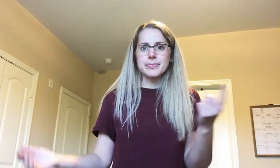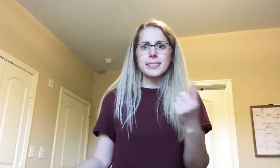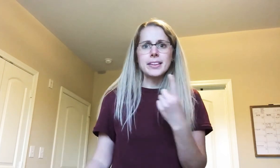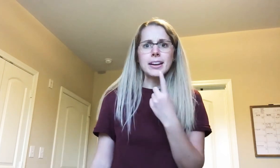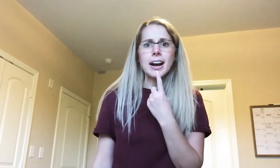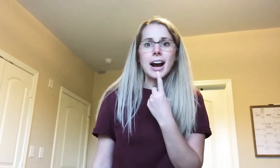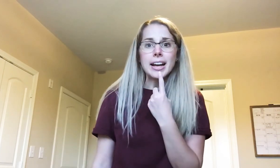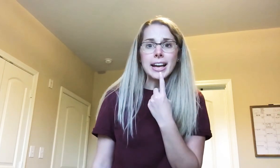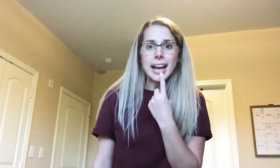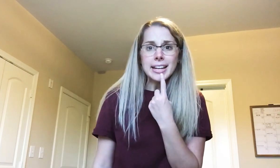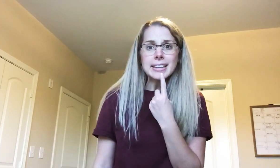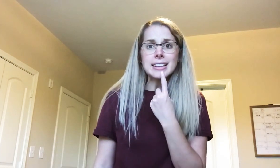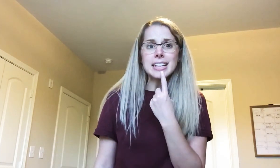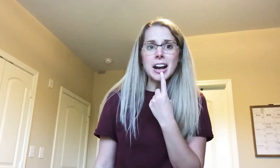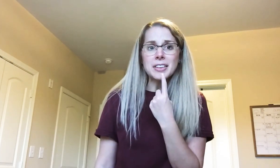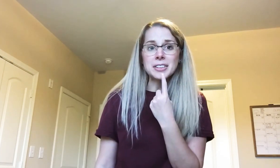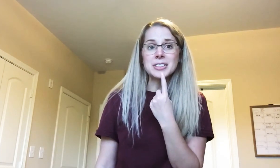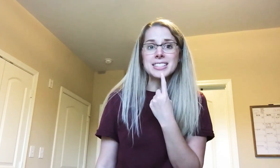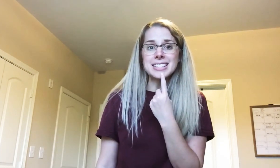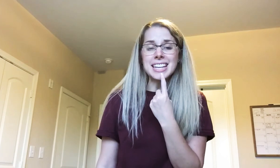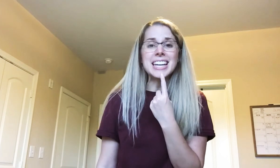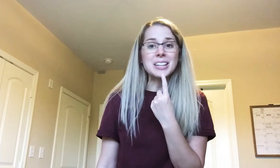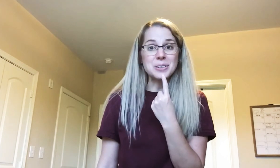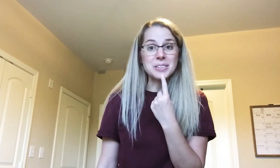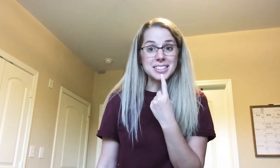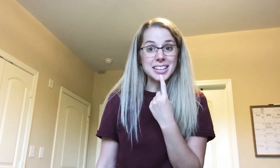I ate the other seed, you see.